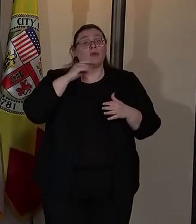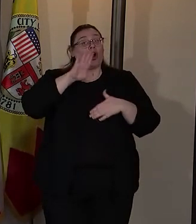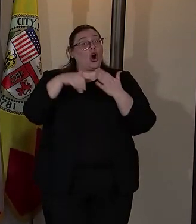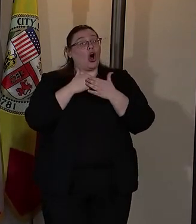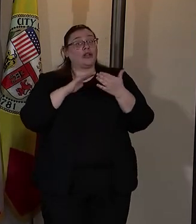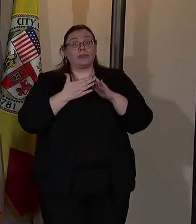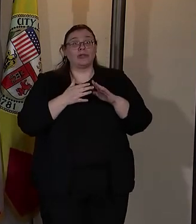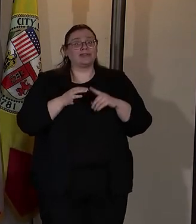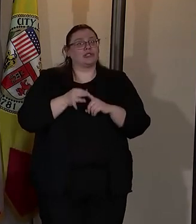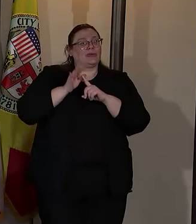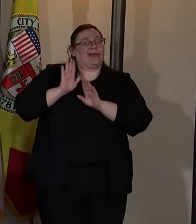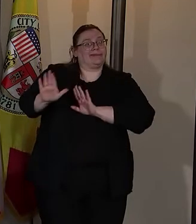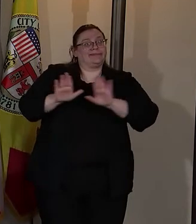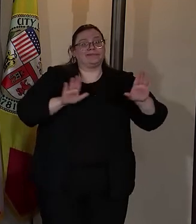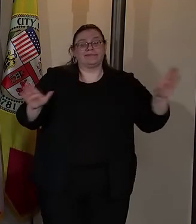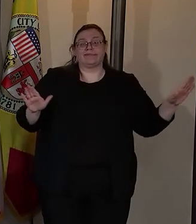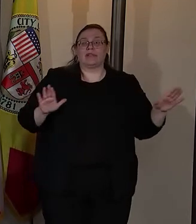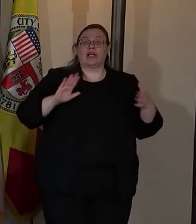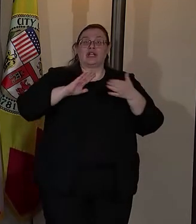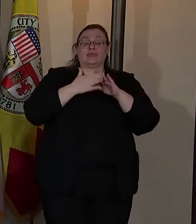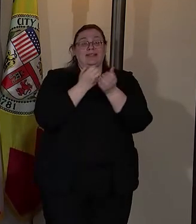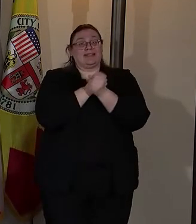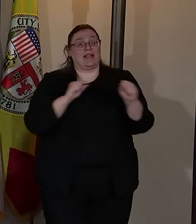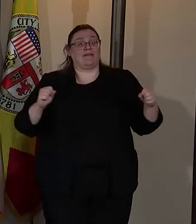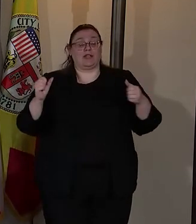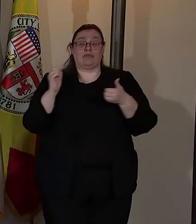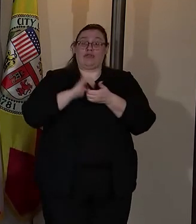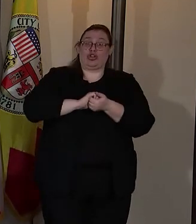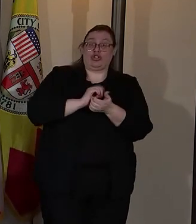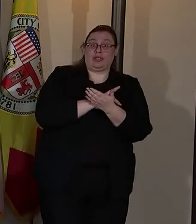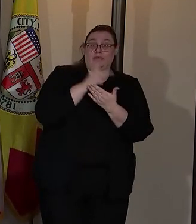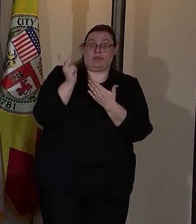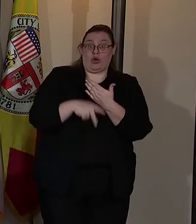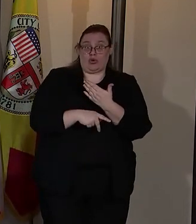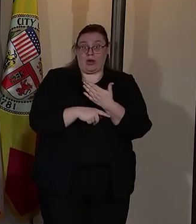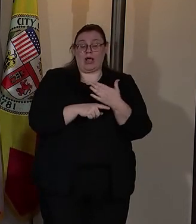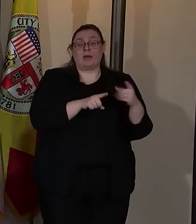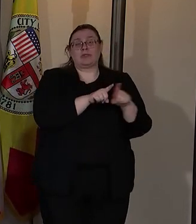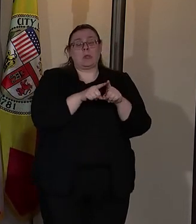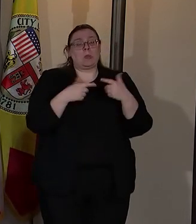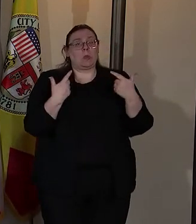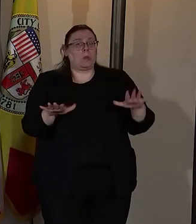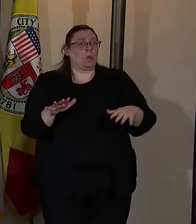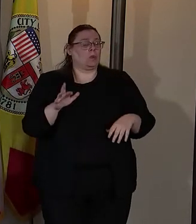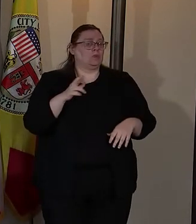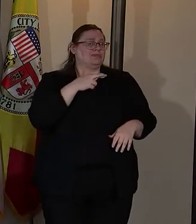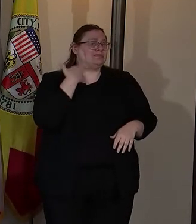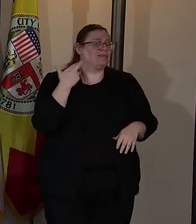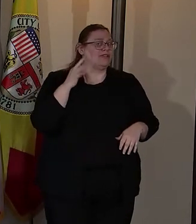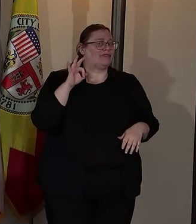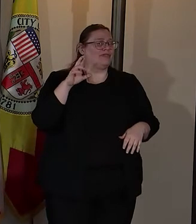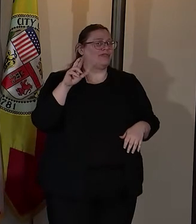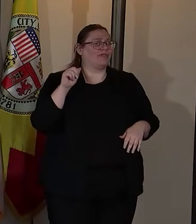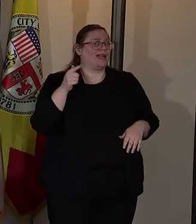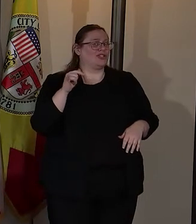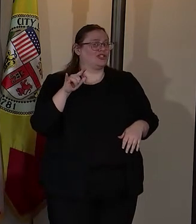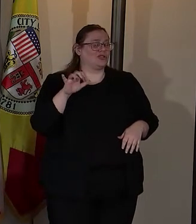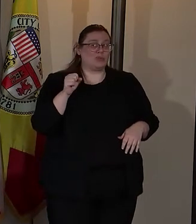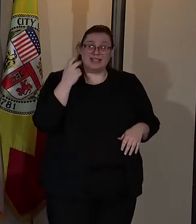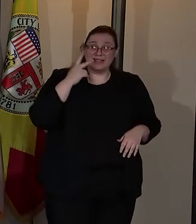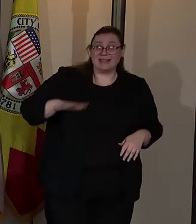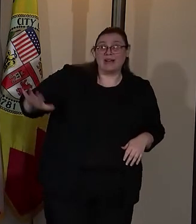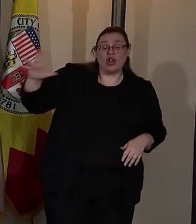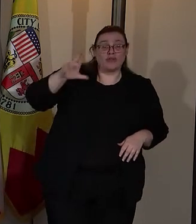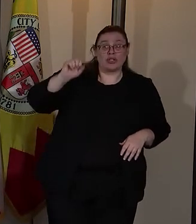is different. The Community Safety Partnership Program is also very fragile. As we can see across the country,